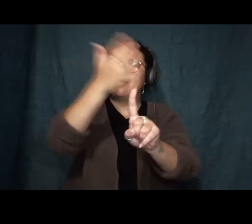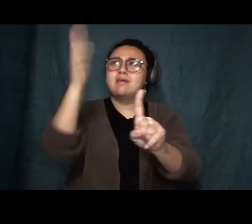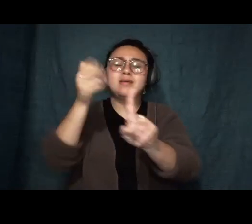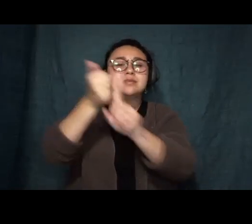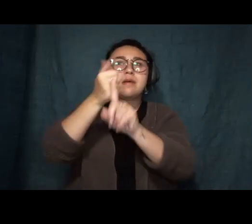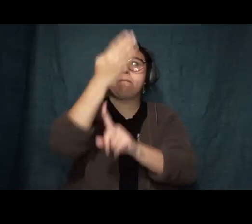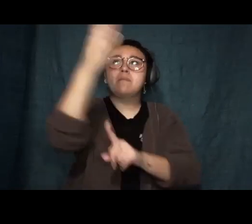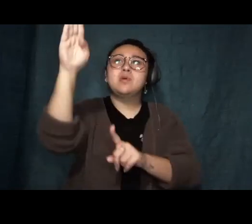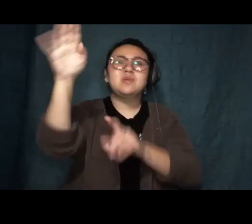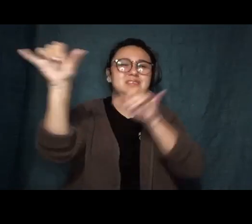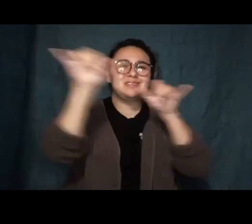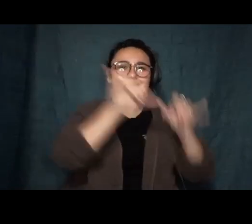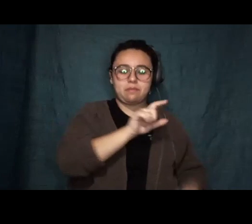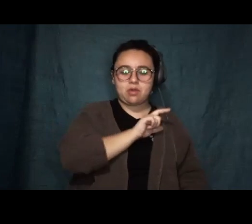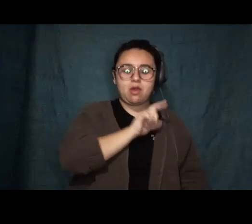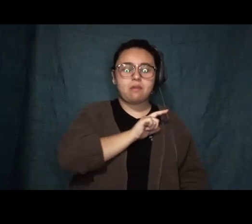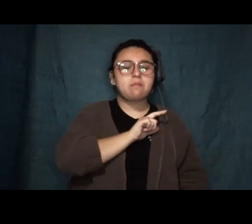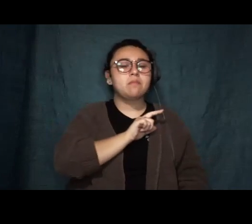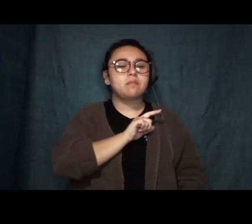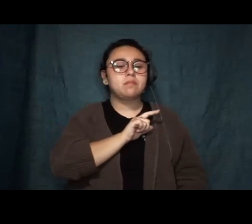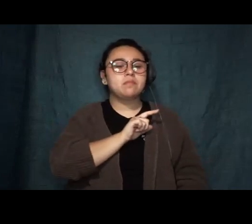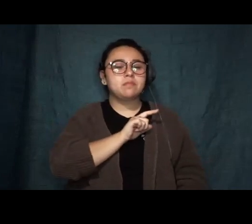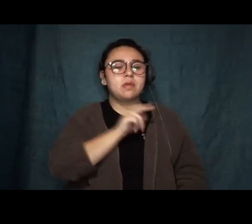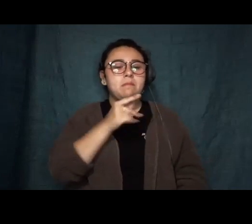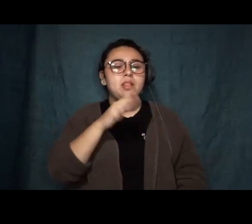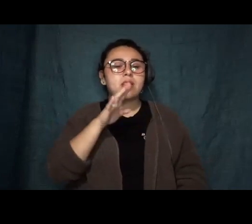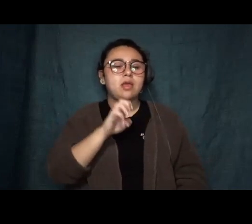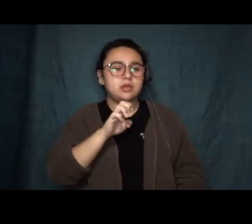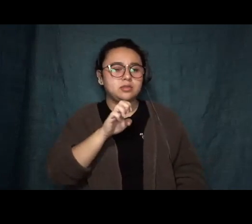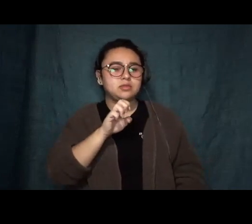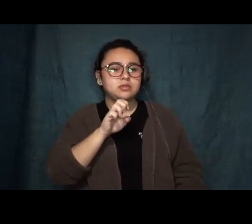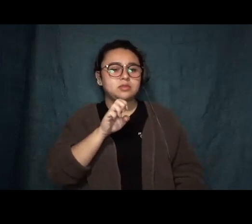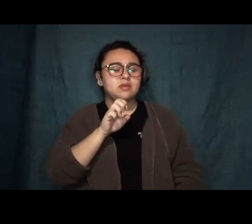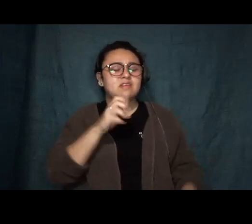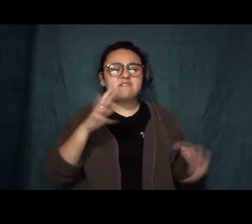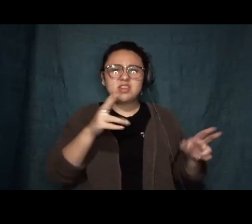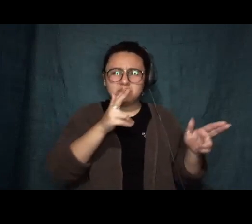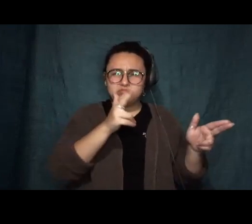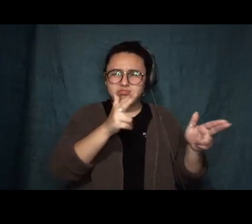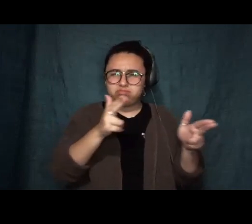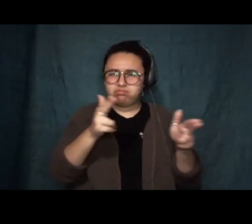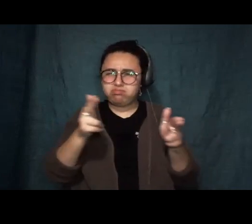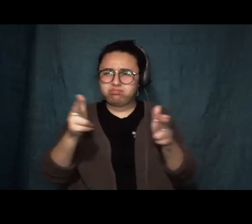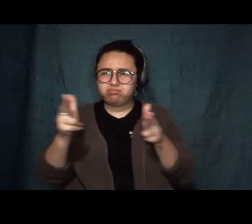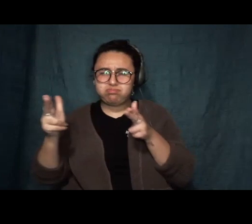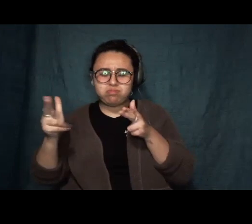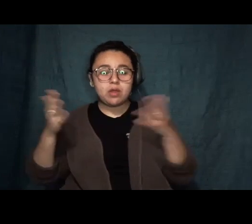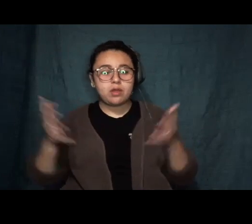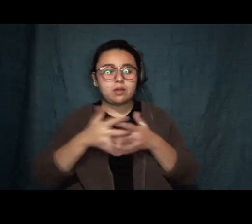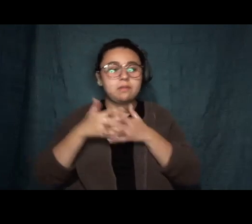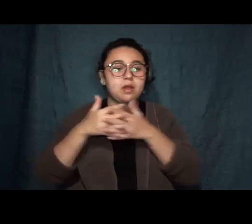after the police had already put tens of thousands of bullets through the building's walls. The bomb